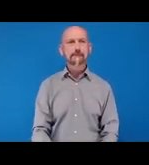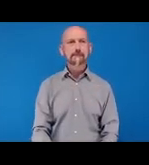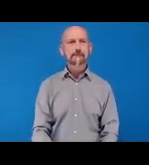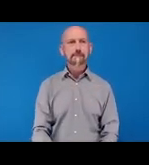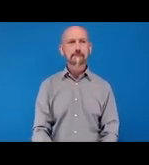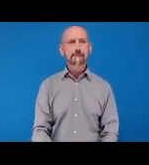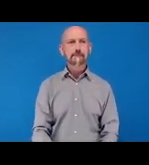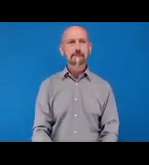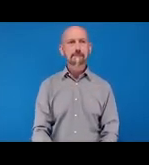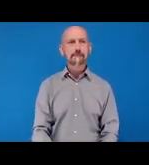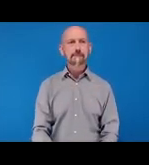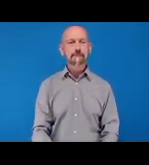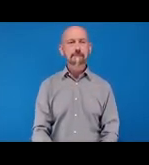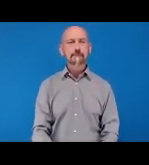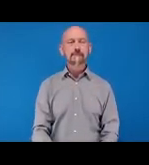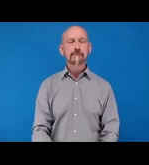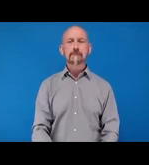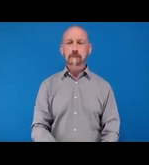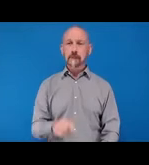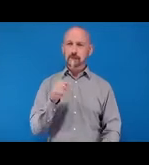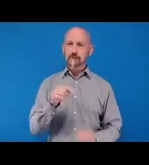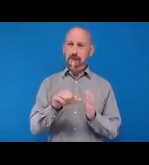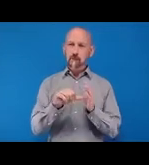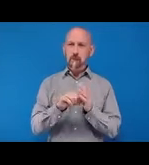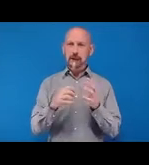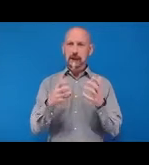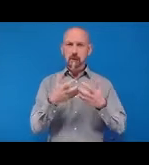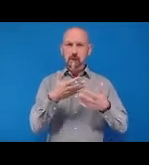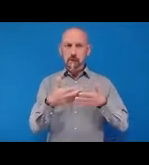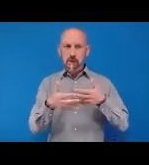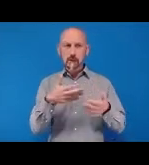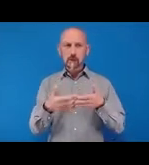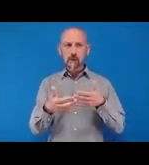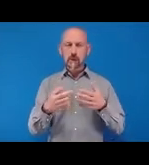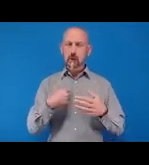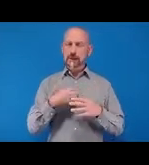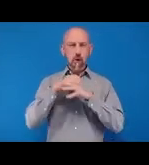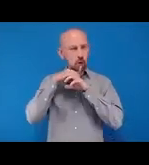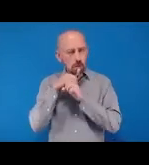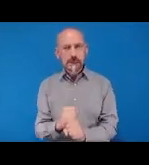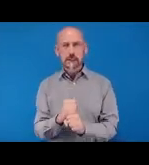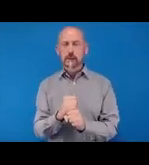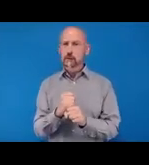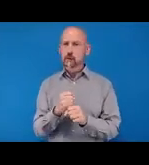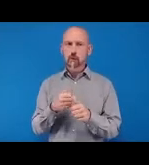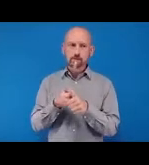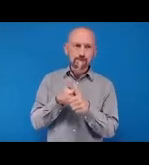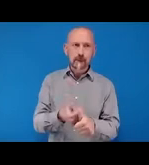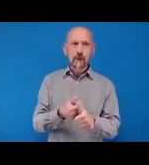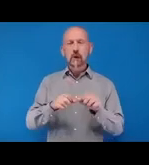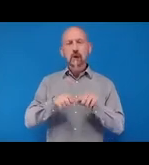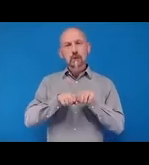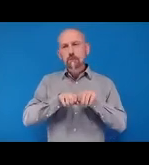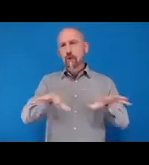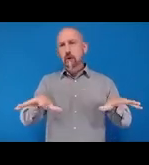To address this issue, Indonesia are strongly committed to achieve universal health coverage on iHealth,